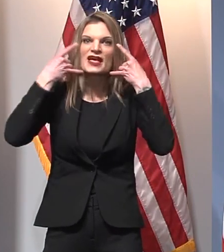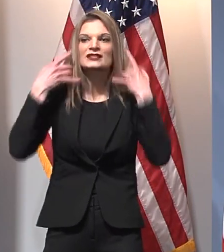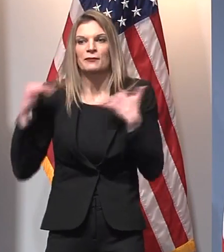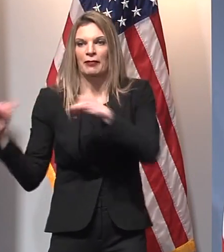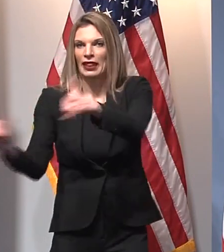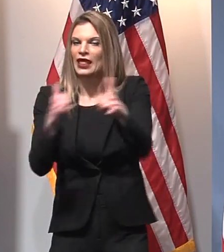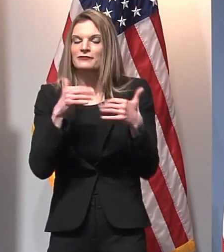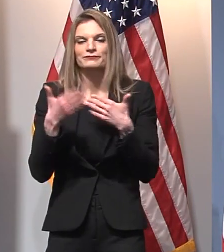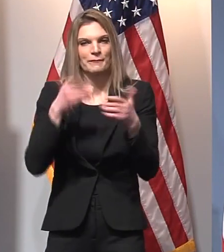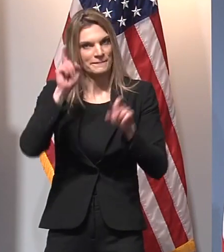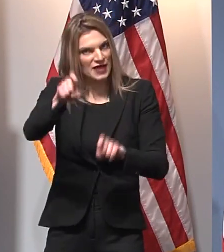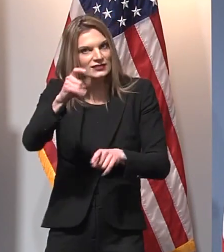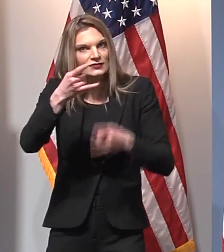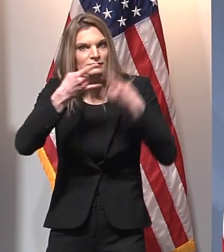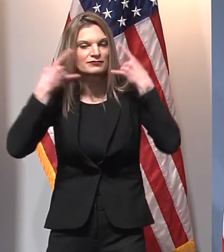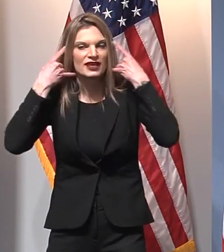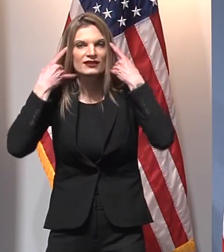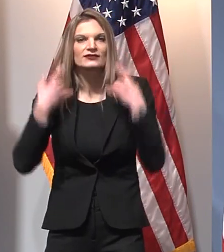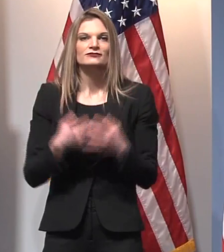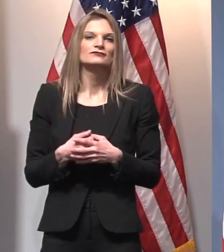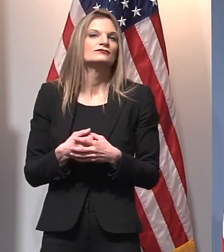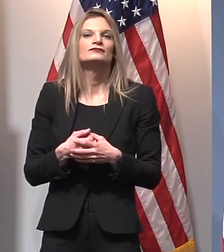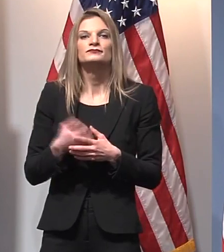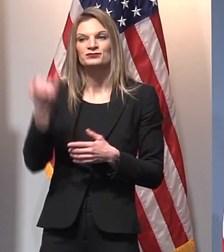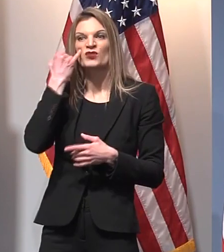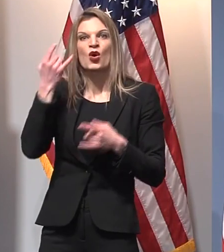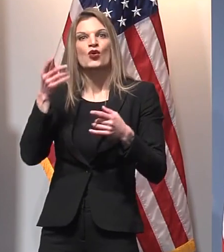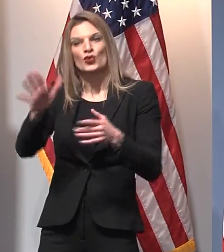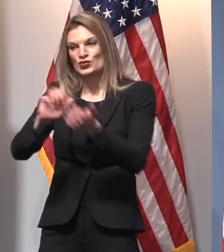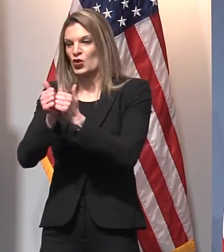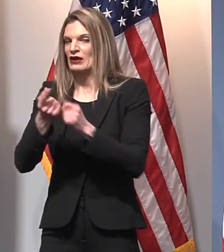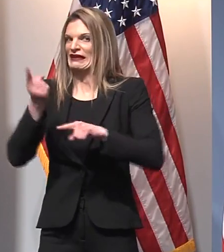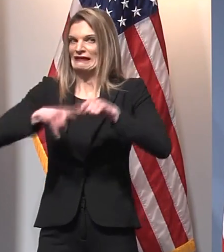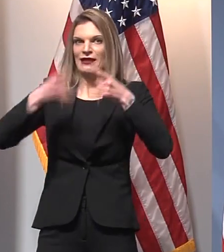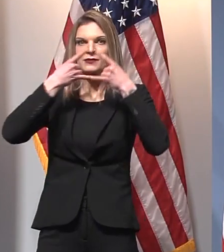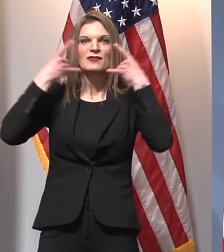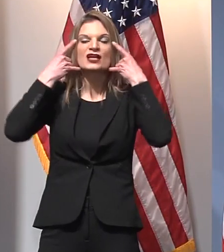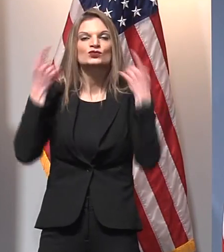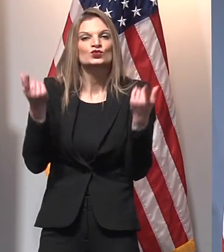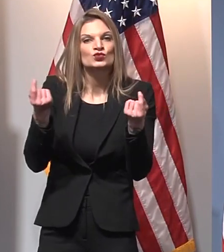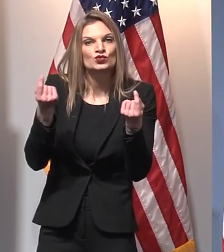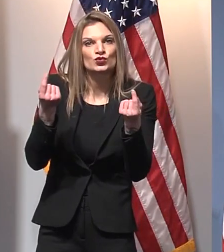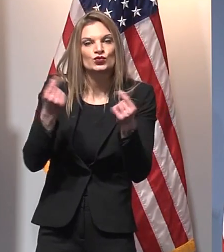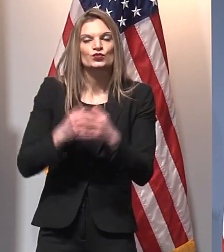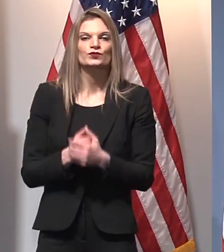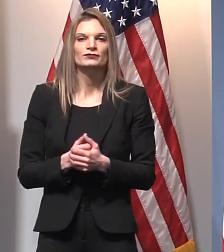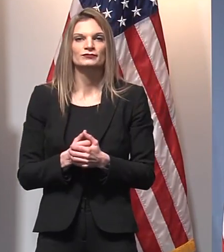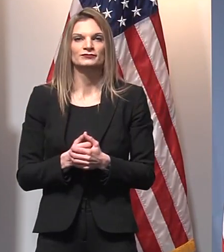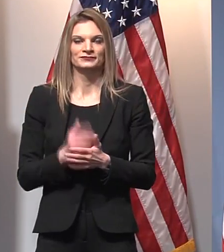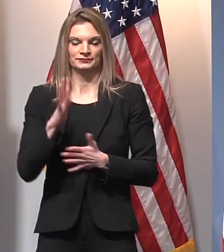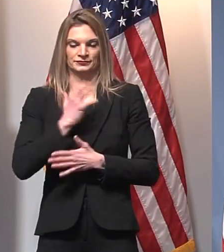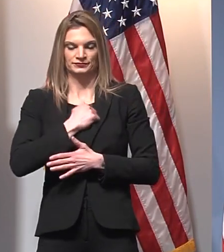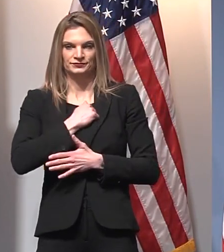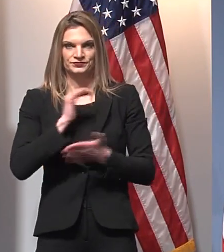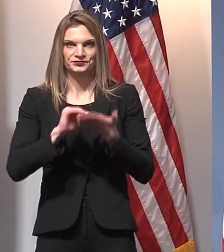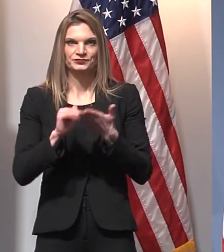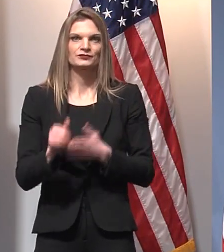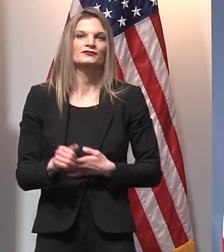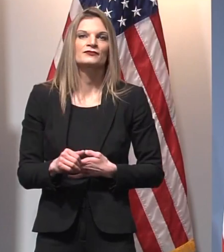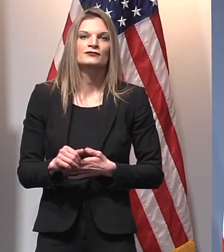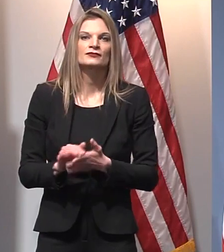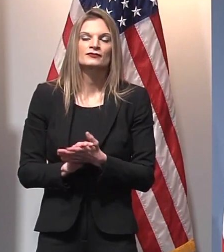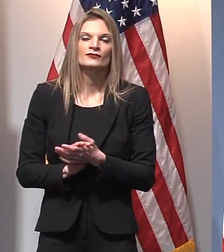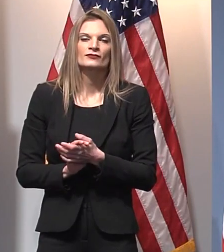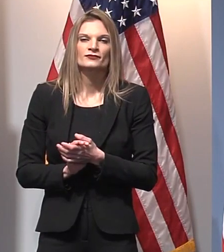For sports where participants cannot remain masked, all participants, excuse me, must be